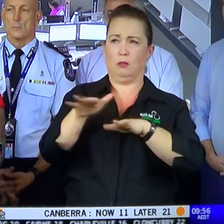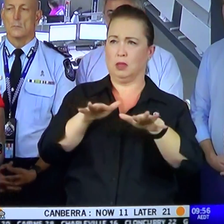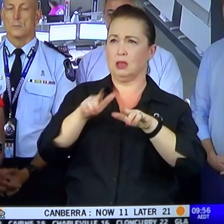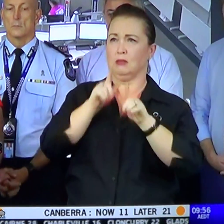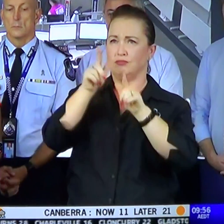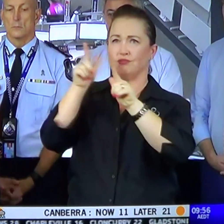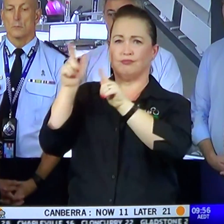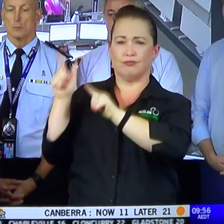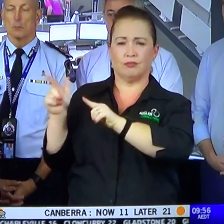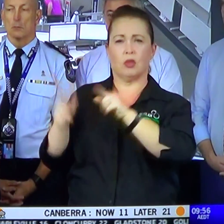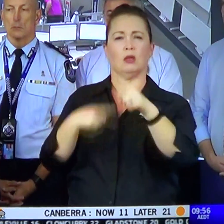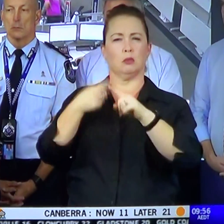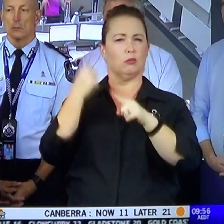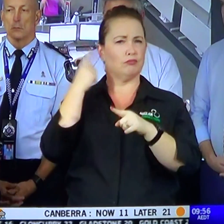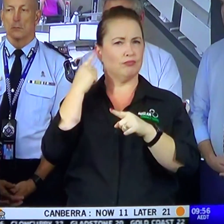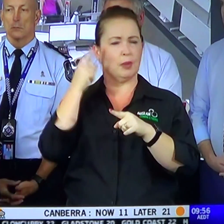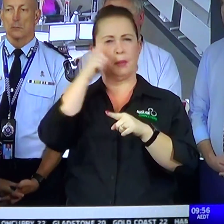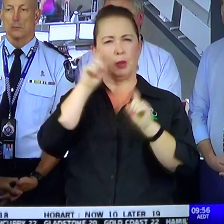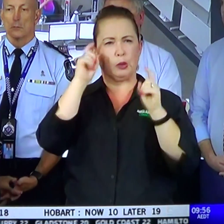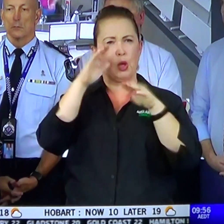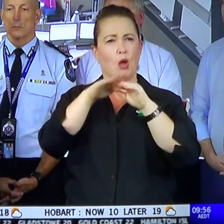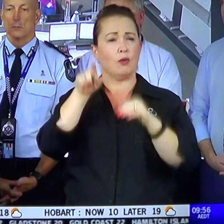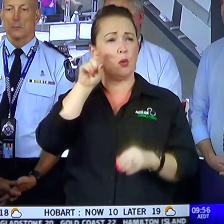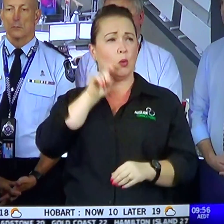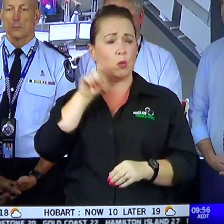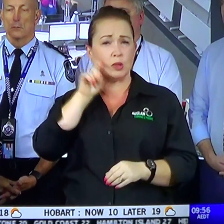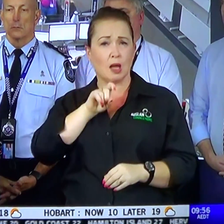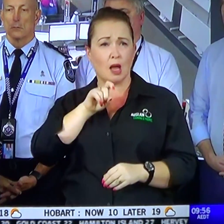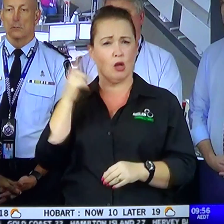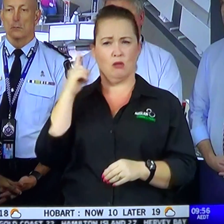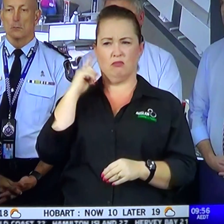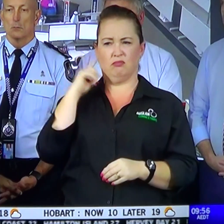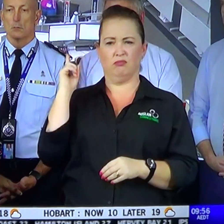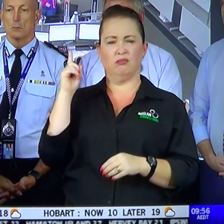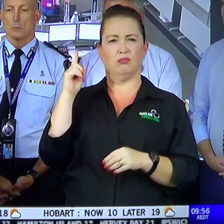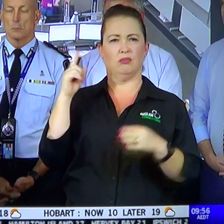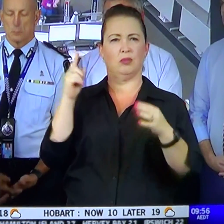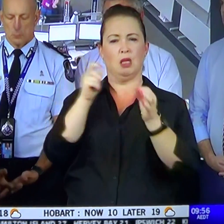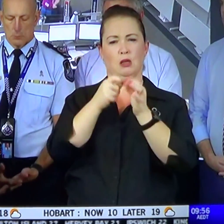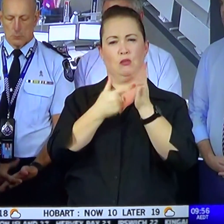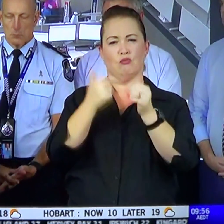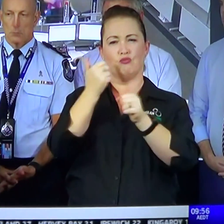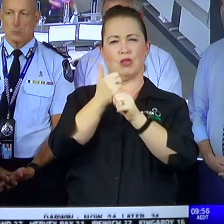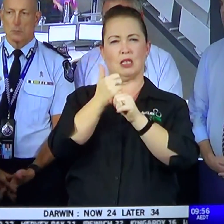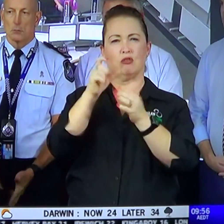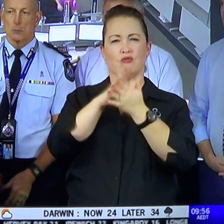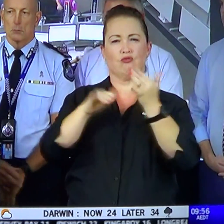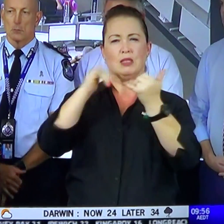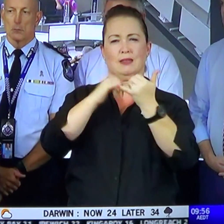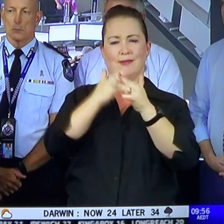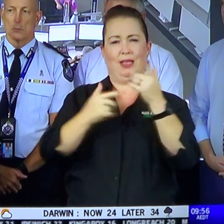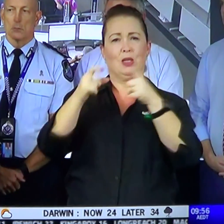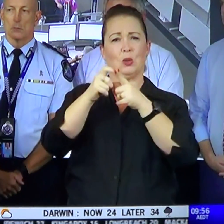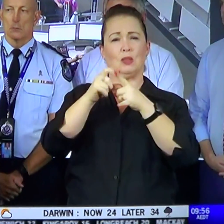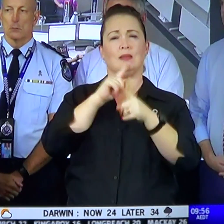about concerns about water. We've just had Brigadier Chris Field on the phone. The Army is doing everything to